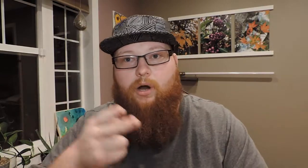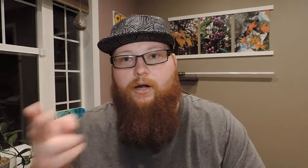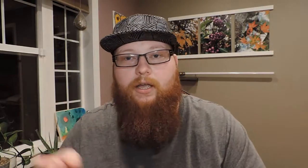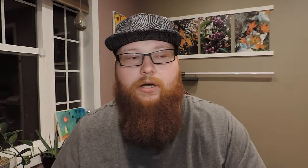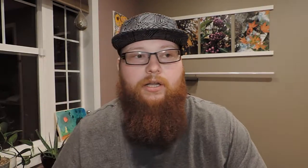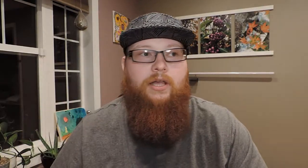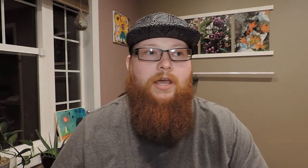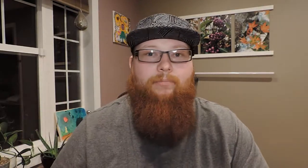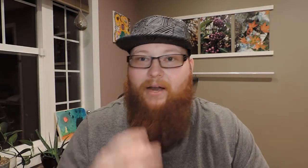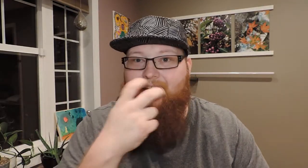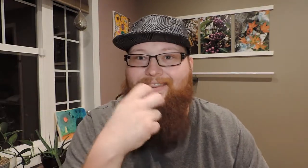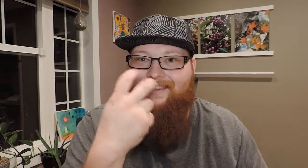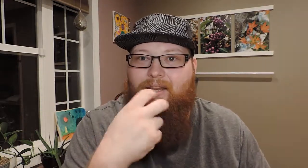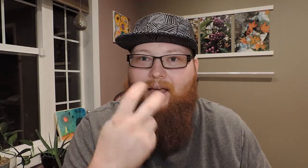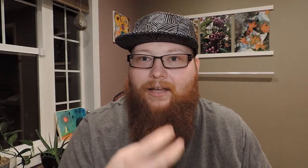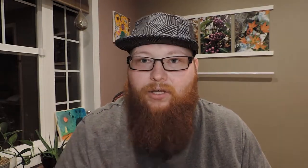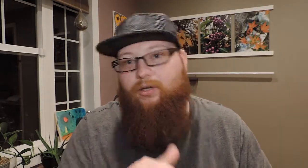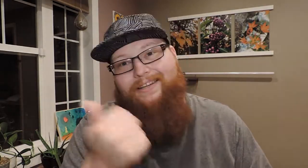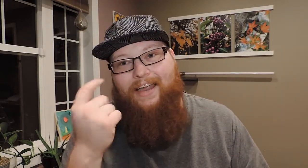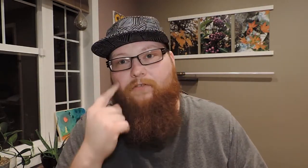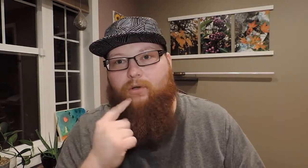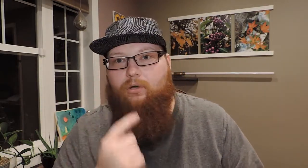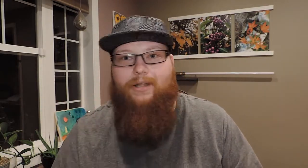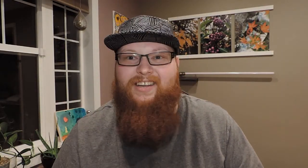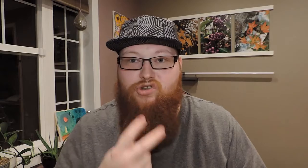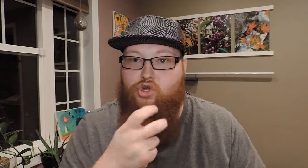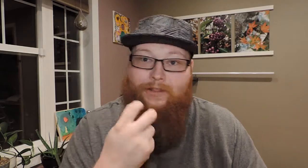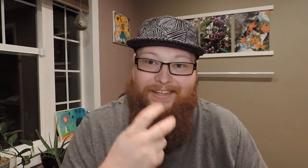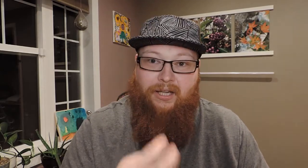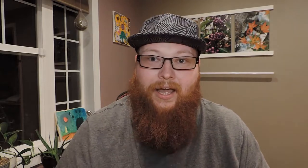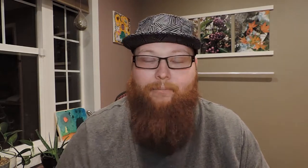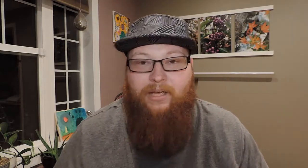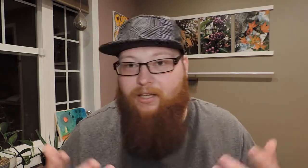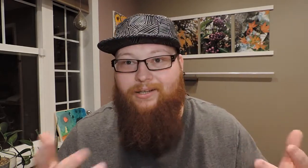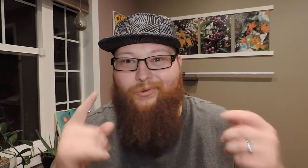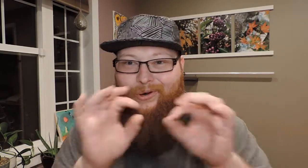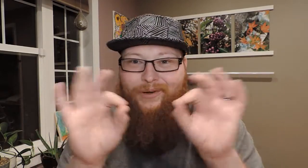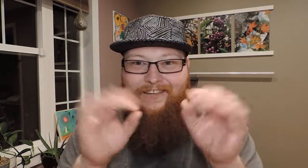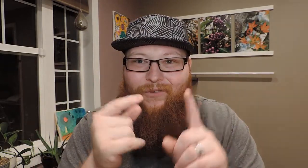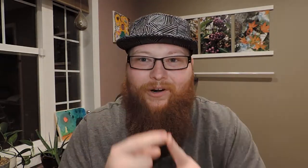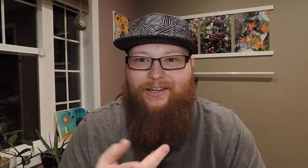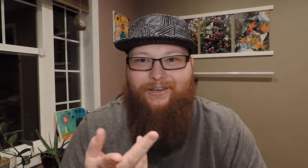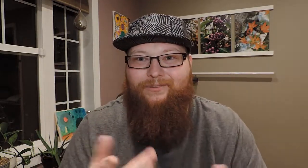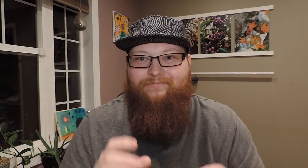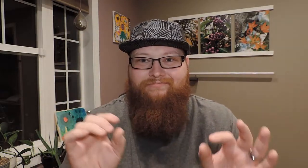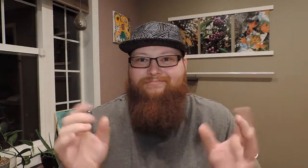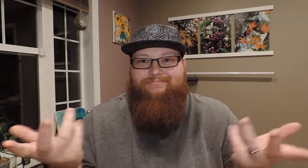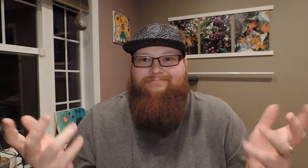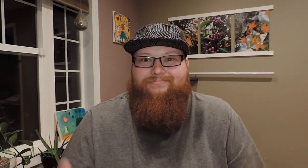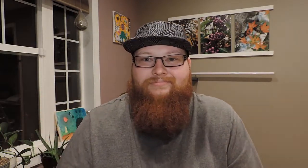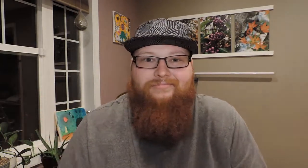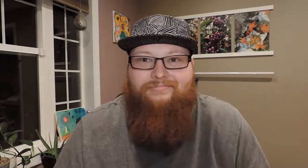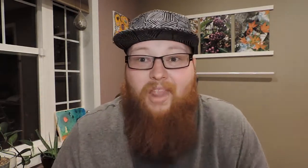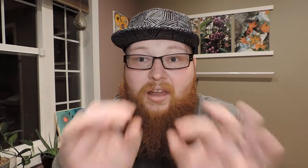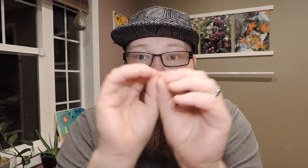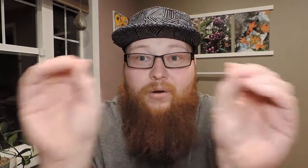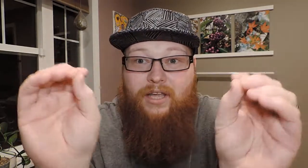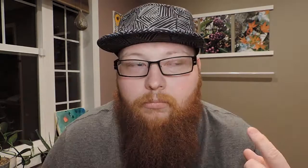they were hard of hearing. But I did this a lot. know, at the deaf school, they didn't do this a lot because there was no need for it, you know. No need.